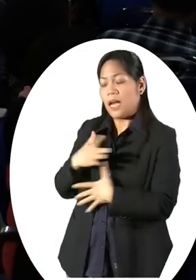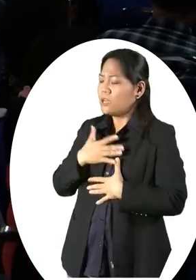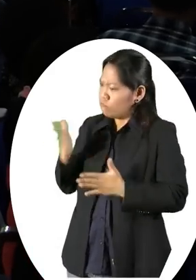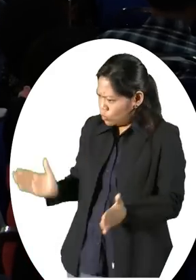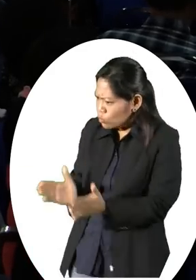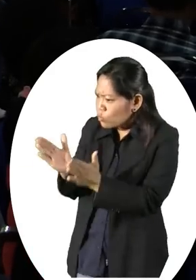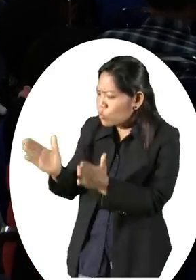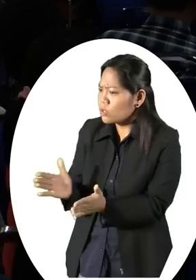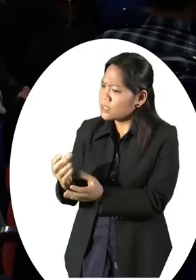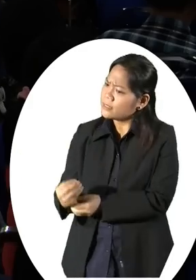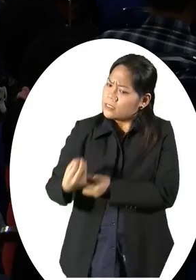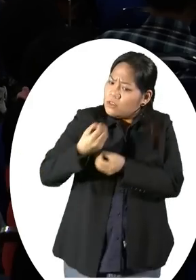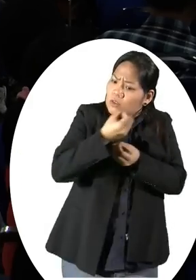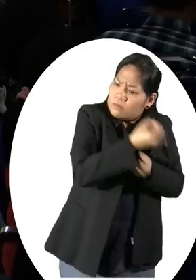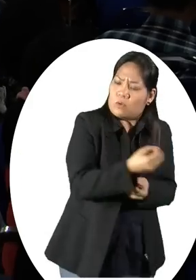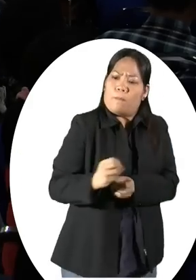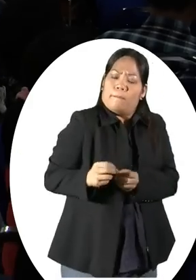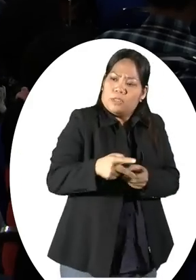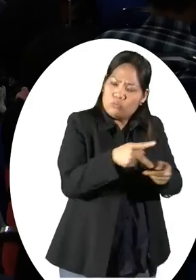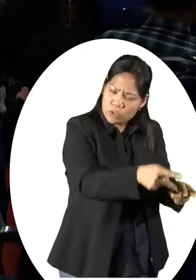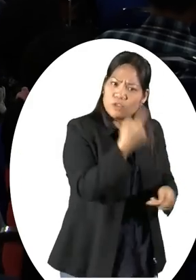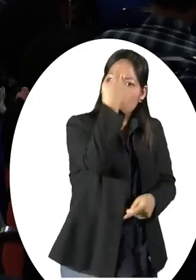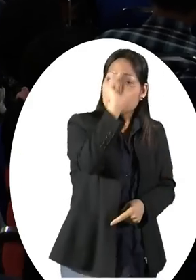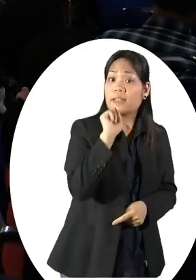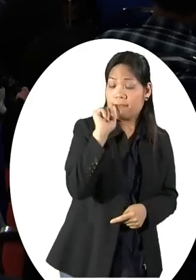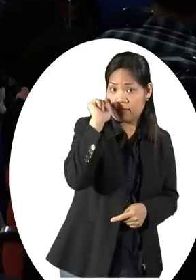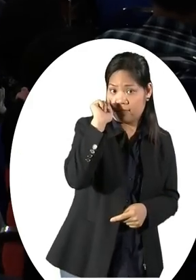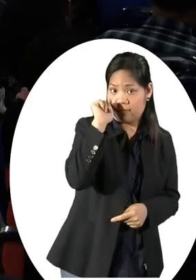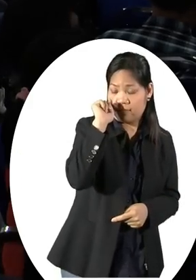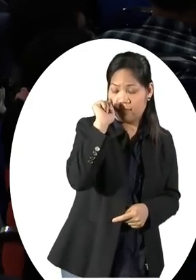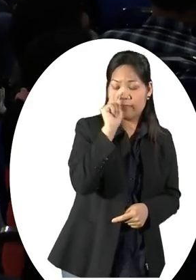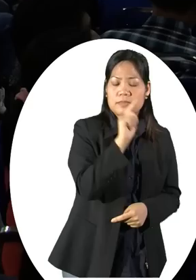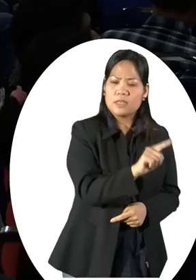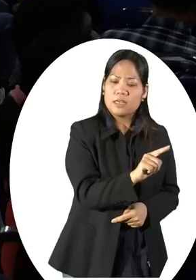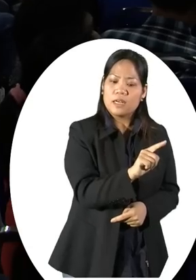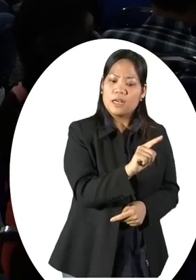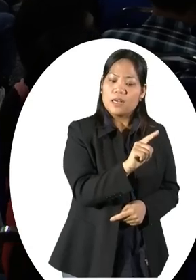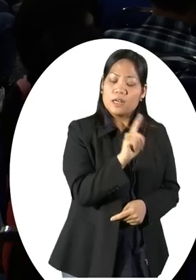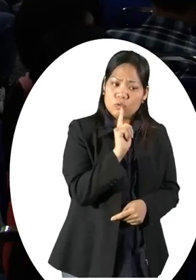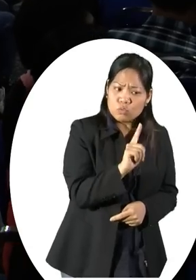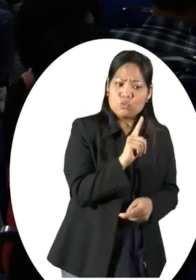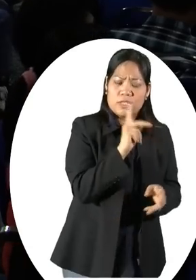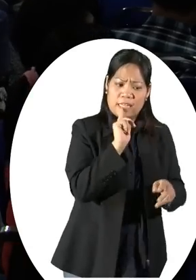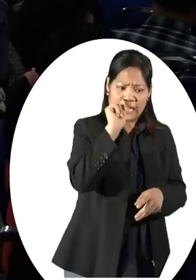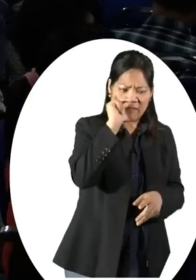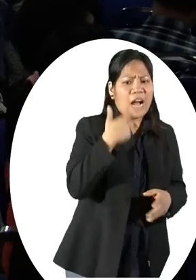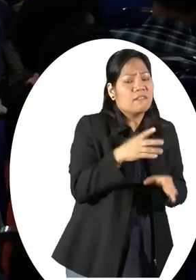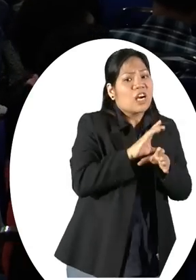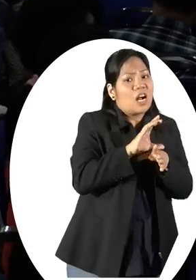do provide employment opportunity because, you know, one of the main source of income is having a career and you can see